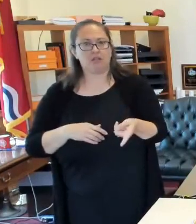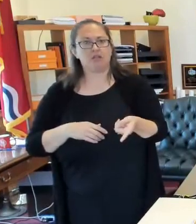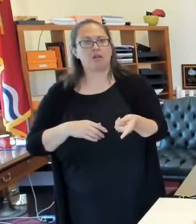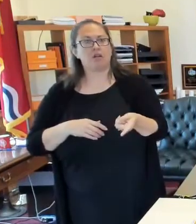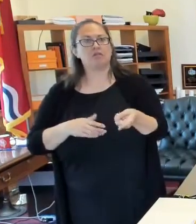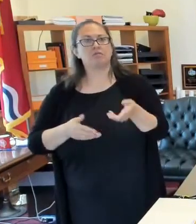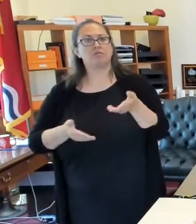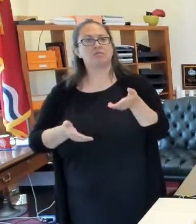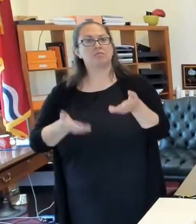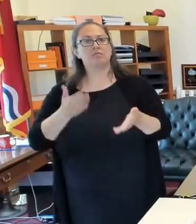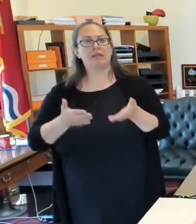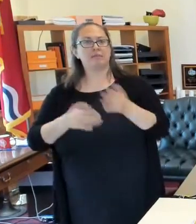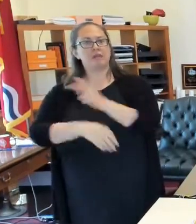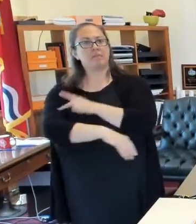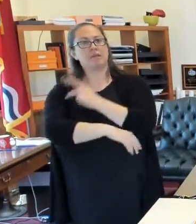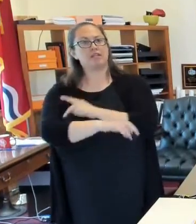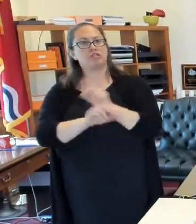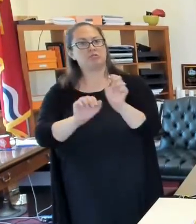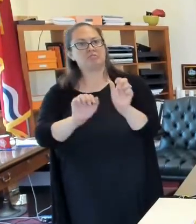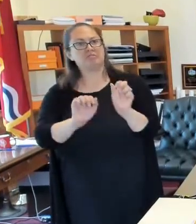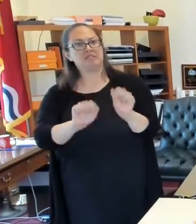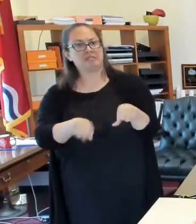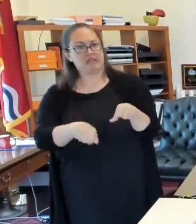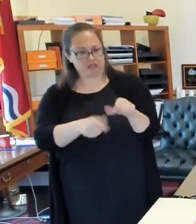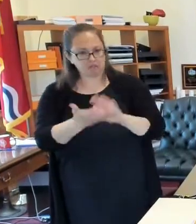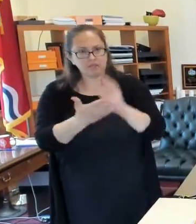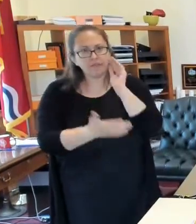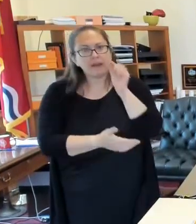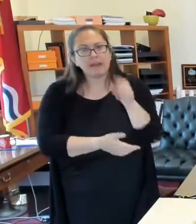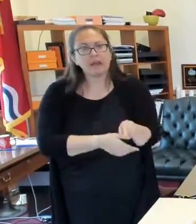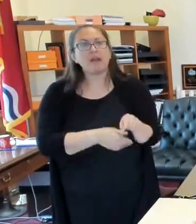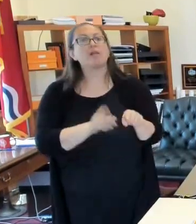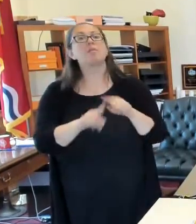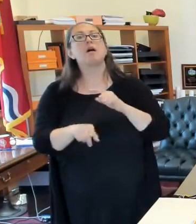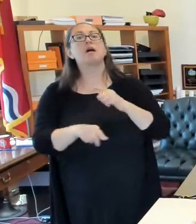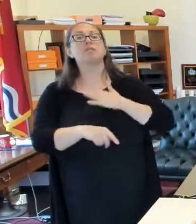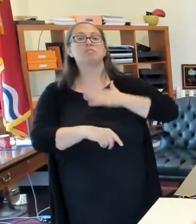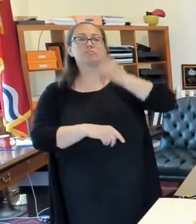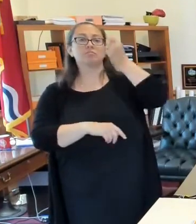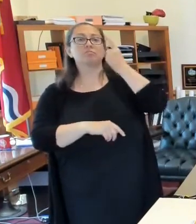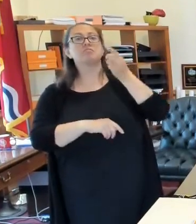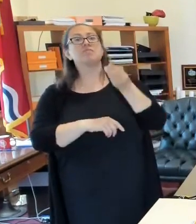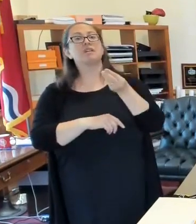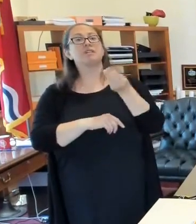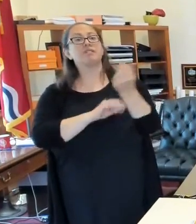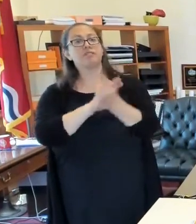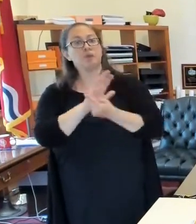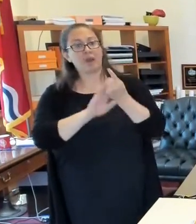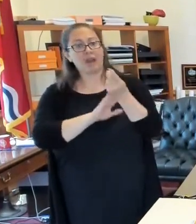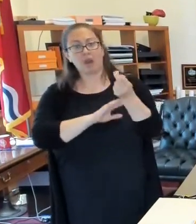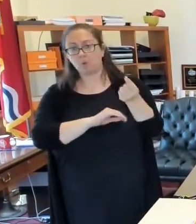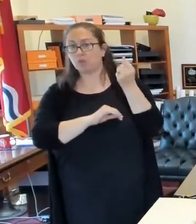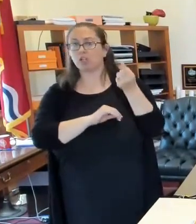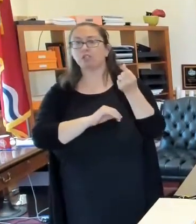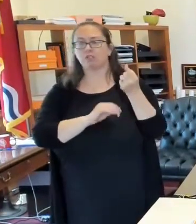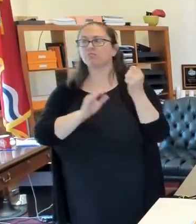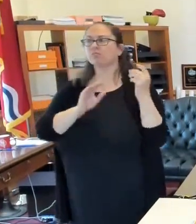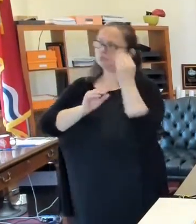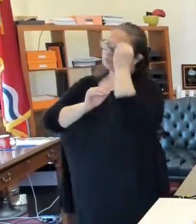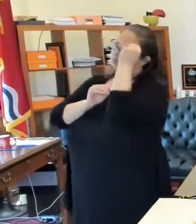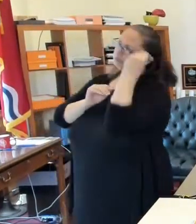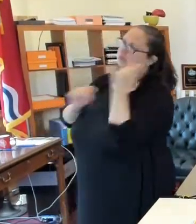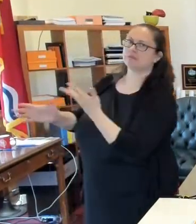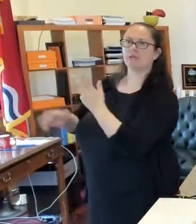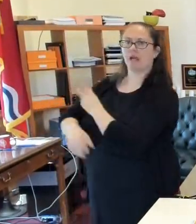available to the patient. But it's my understanding that within a few hours, everybody contacts the patient. They also then